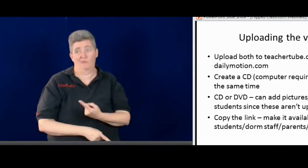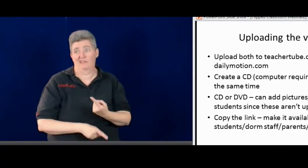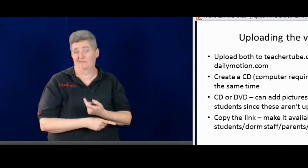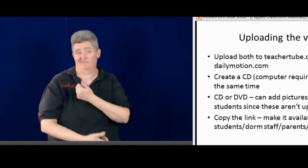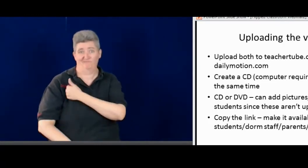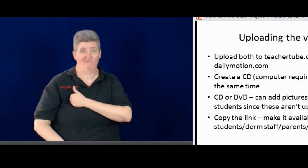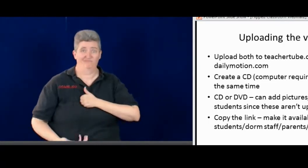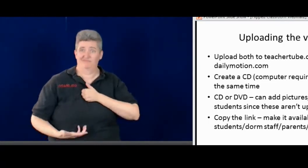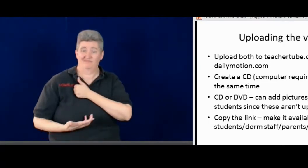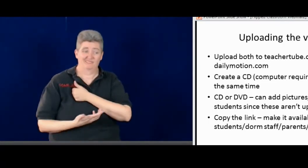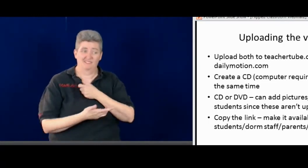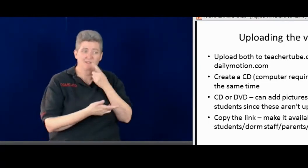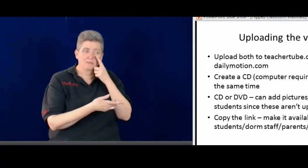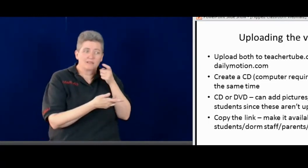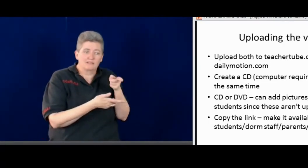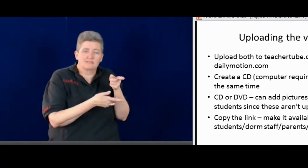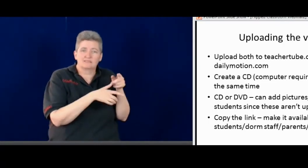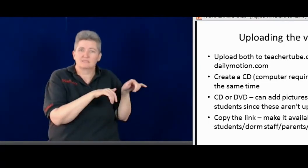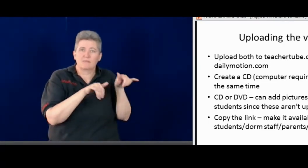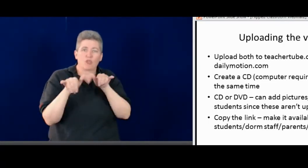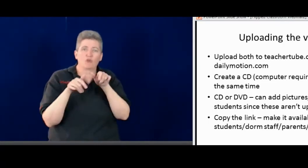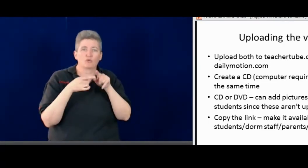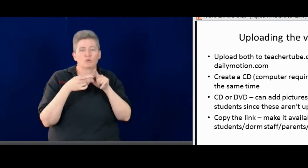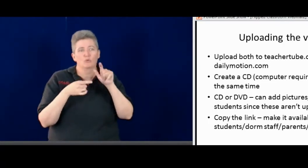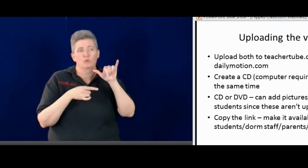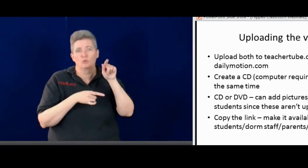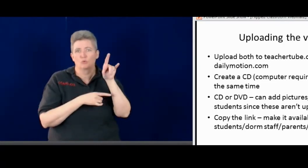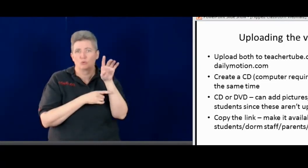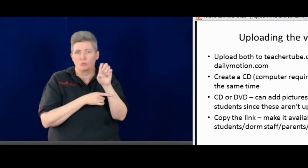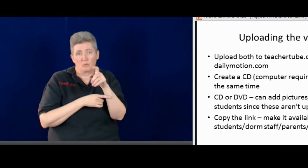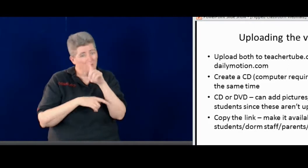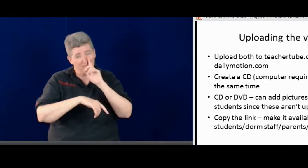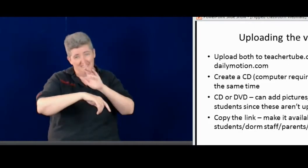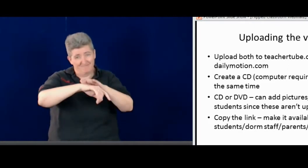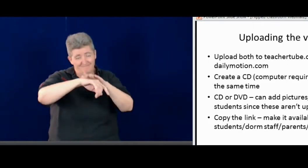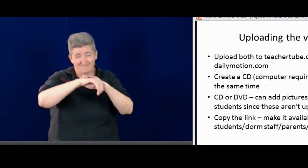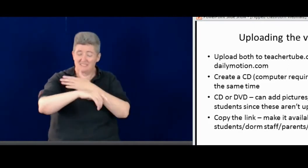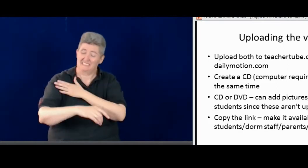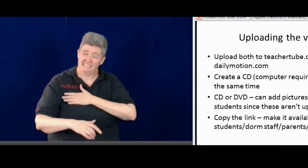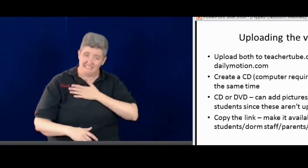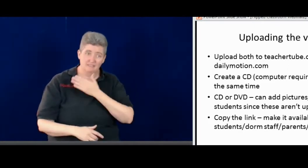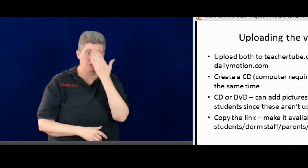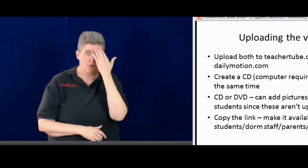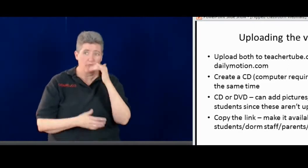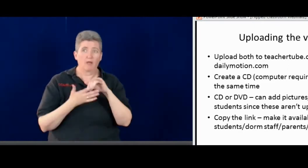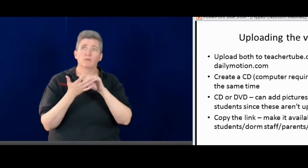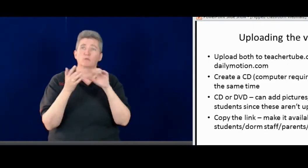may be watching some things that show up that are not appropriate. Because again, it's similar to YouTube.